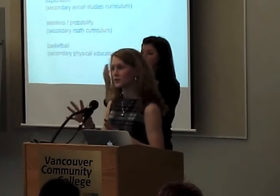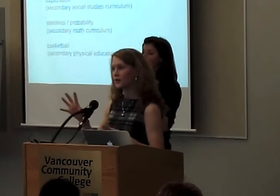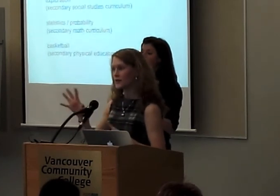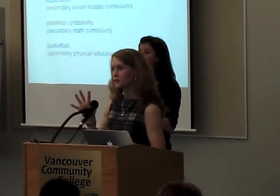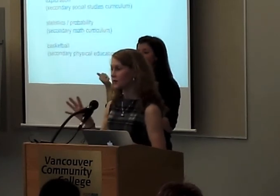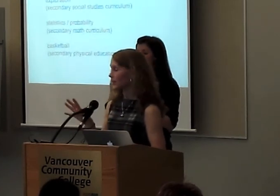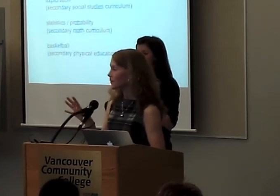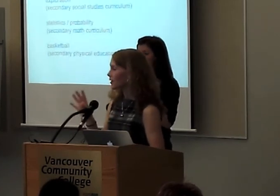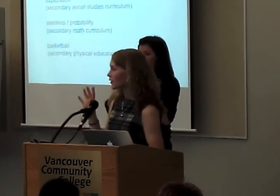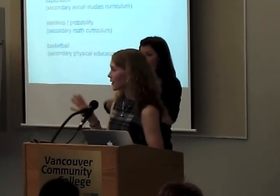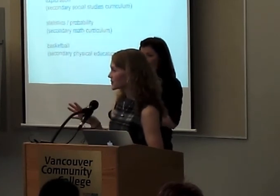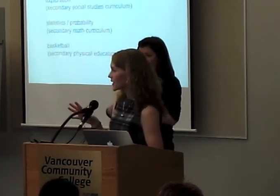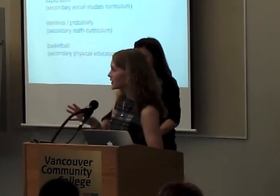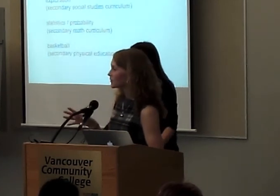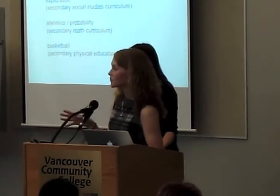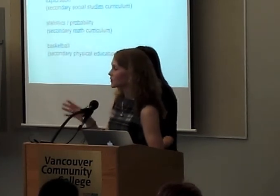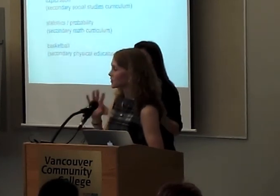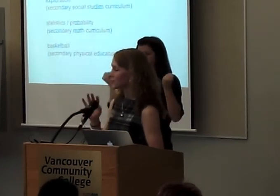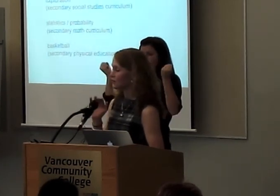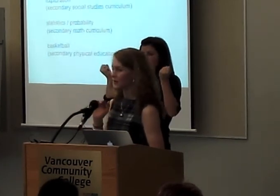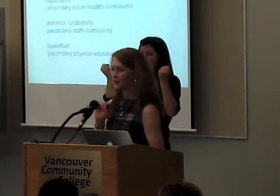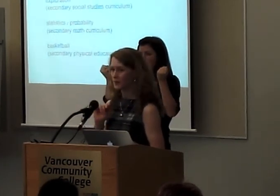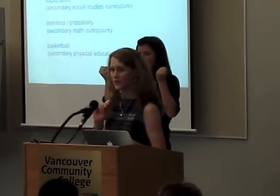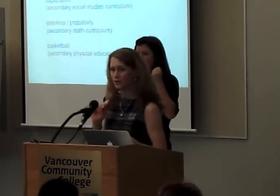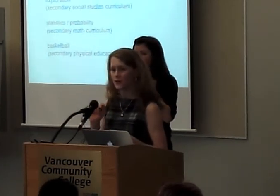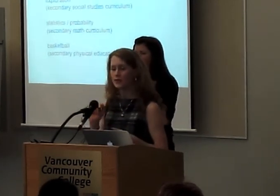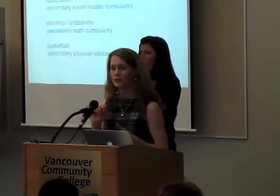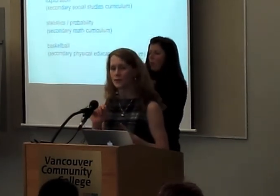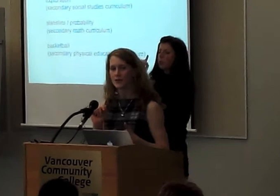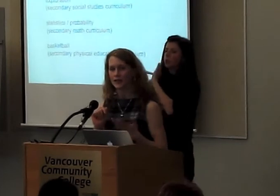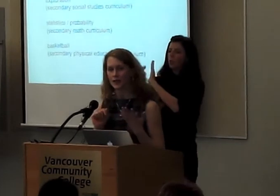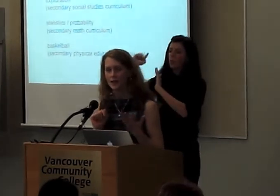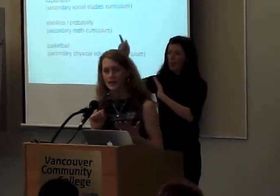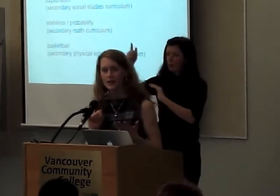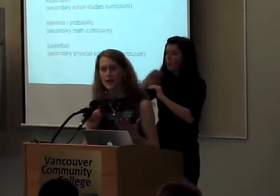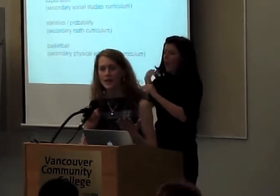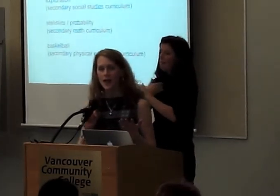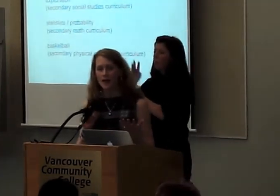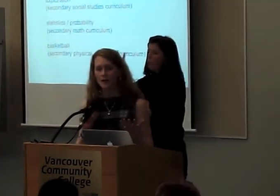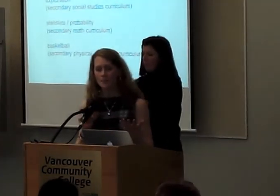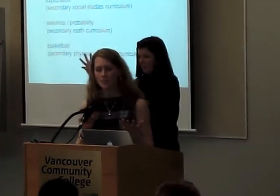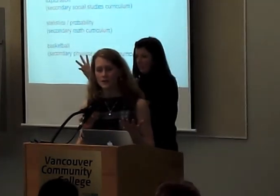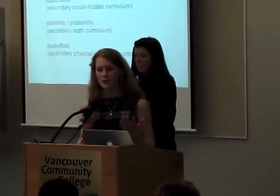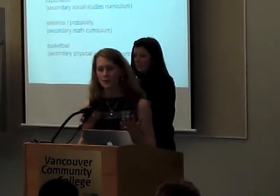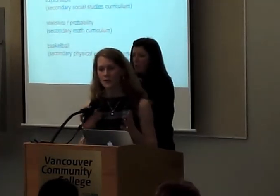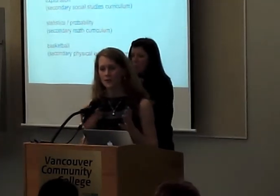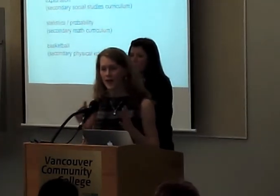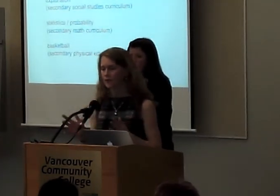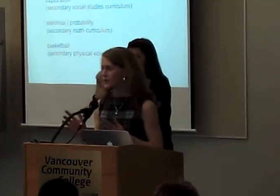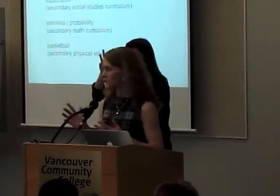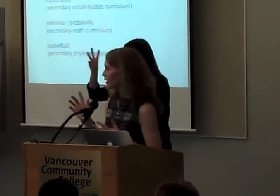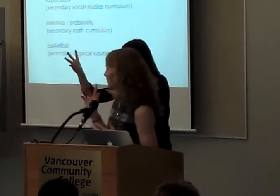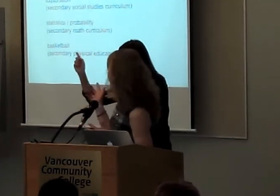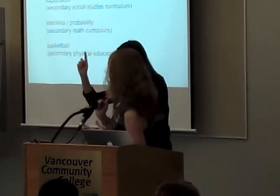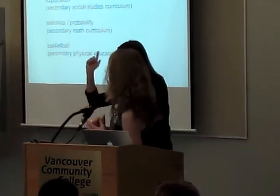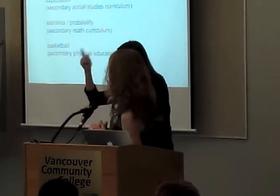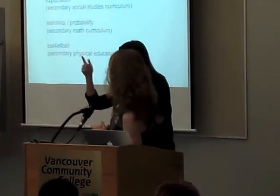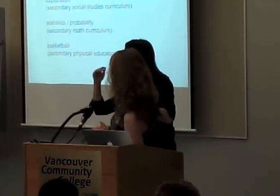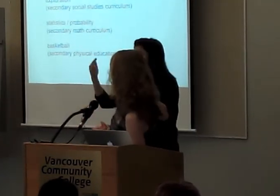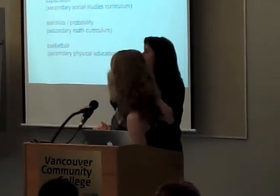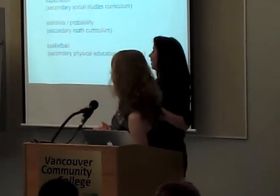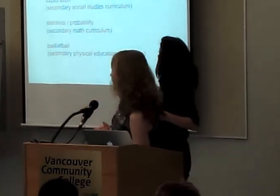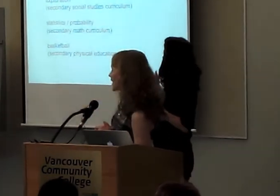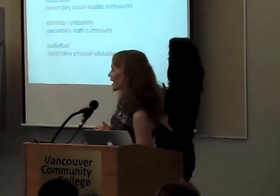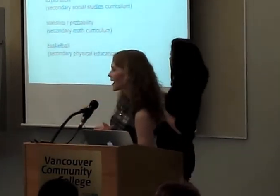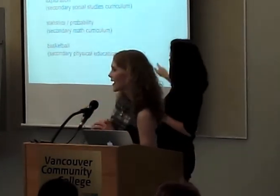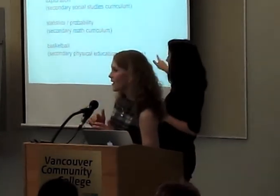completely, to high school curriculum on our website, which we'll show you a little bit later on, the website link. Um, so that was why basketball